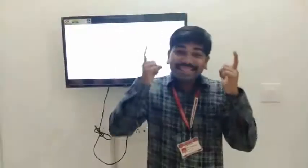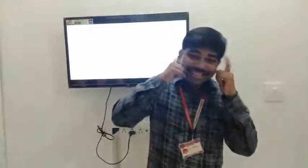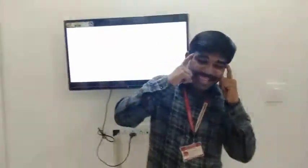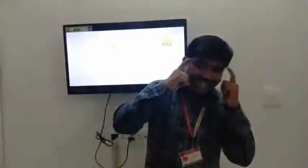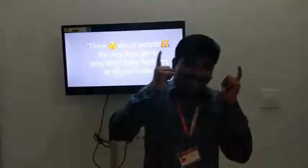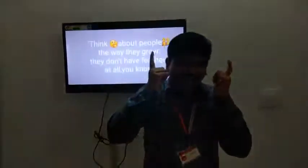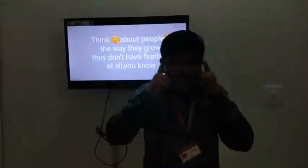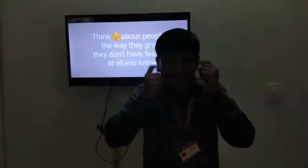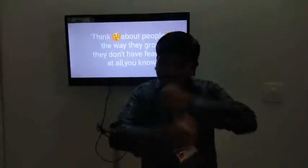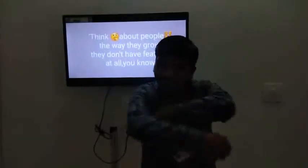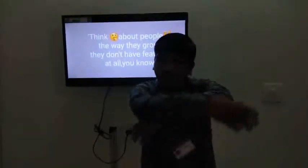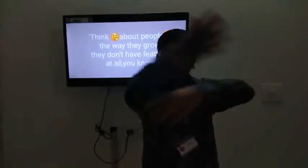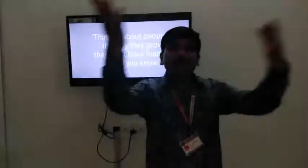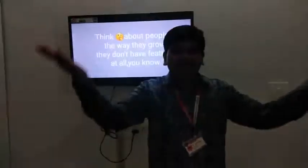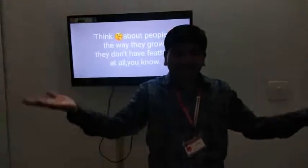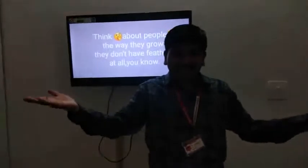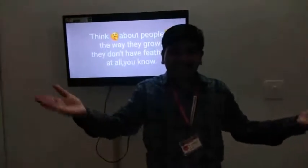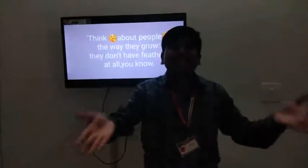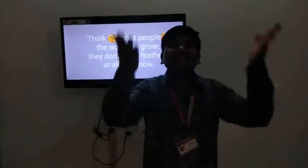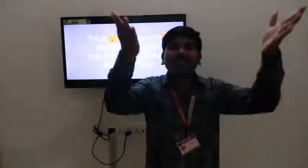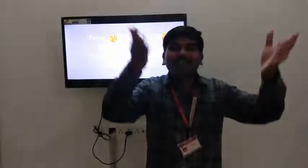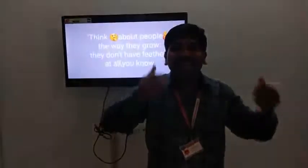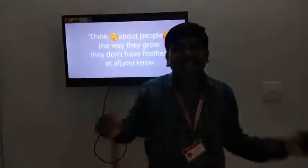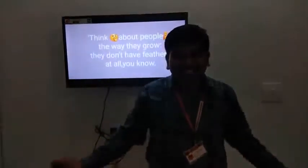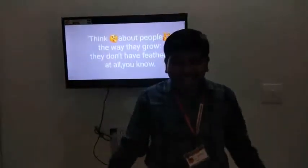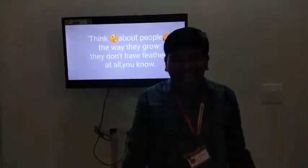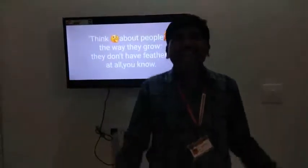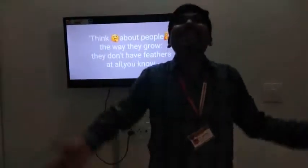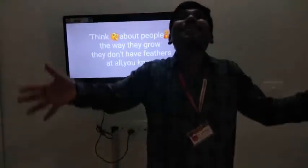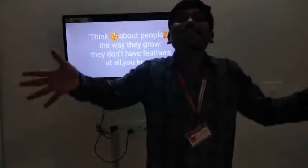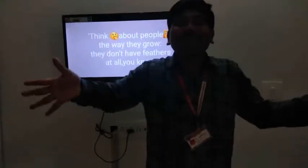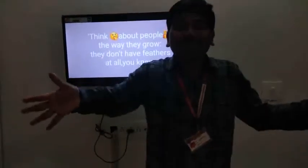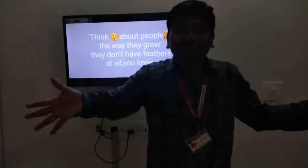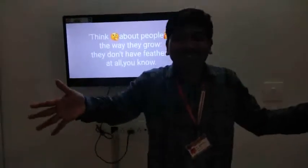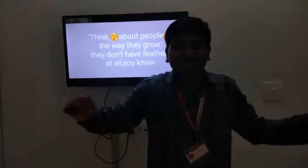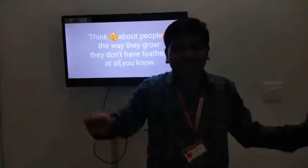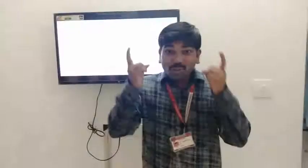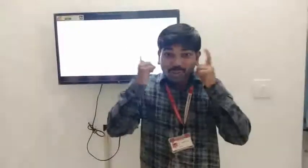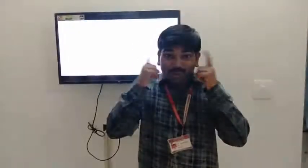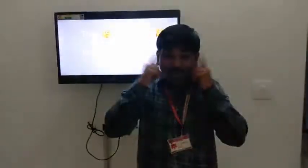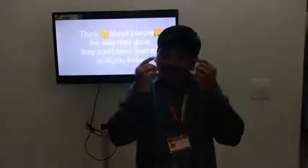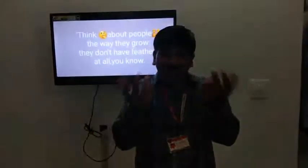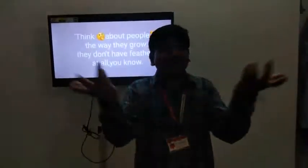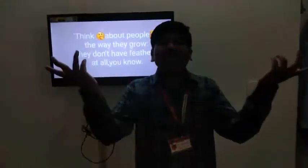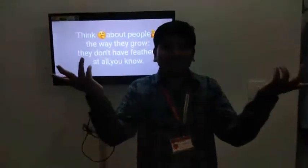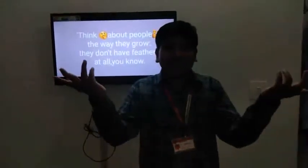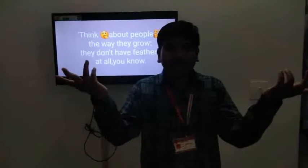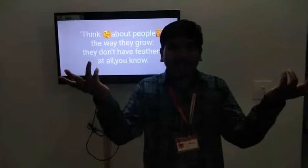Think about the people, the way they grow. Think about the people and